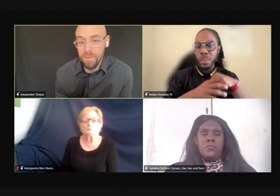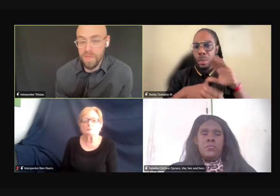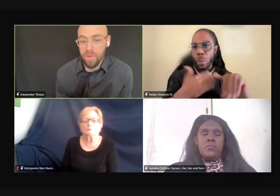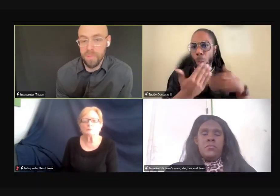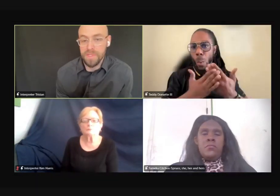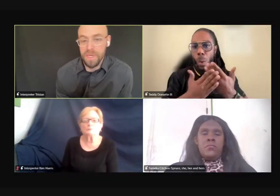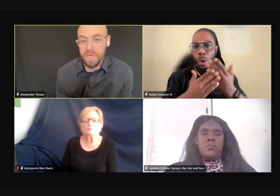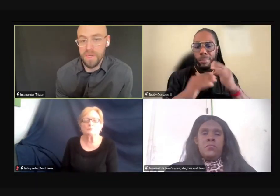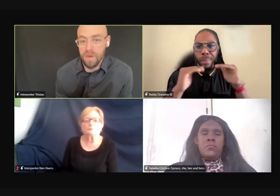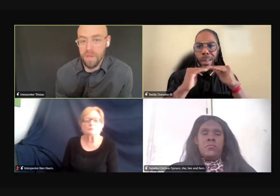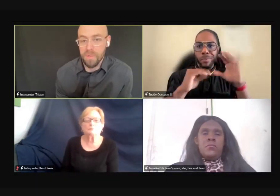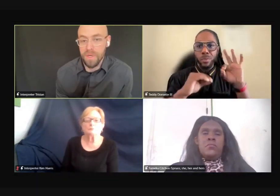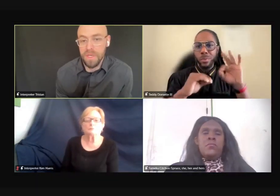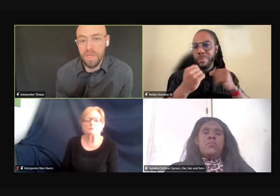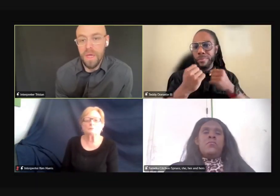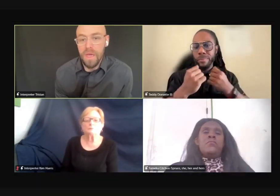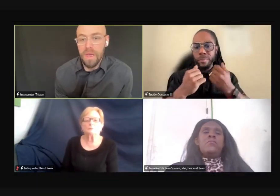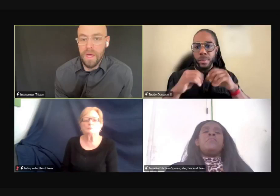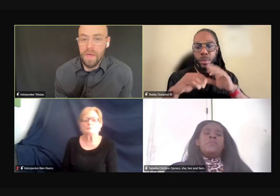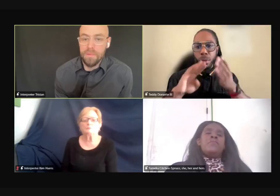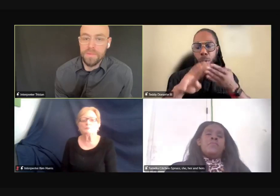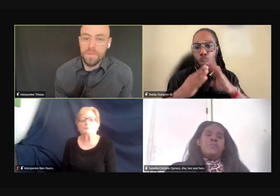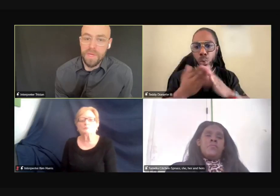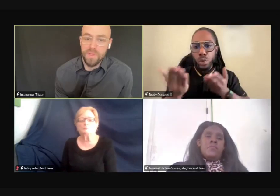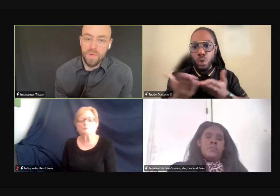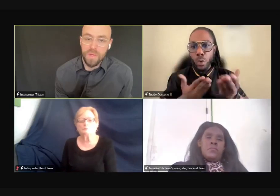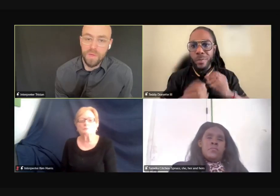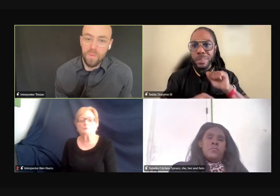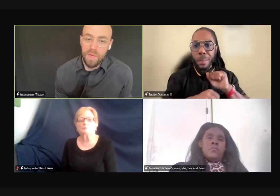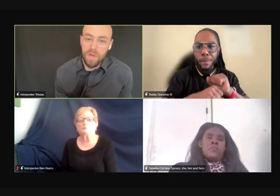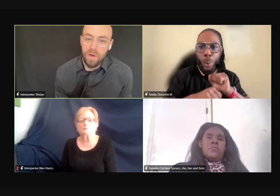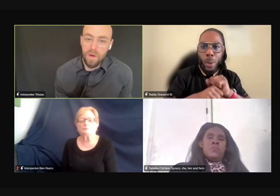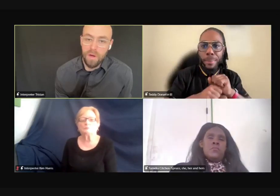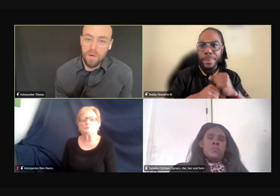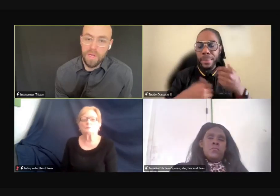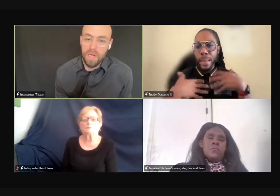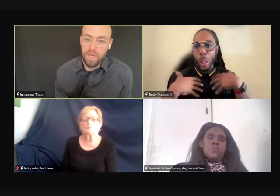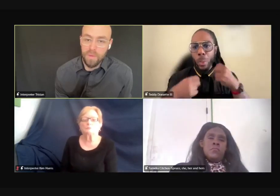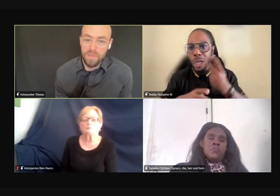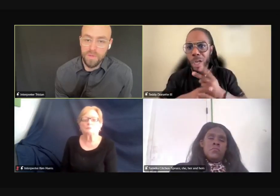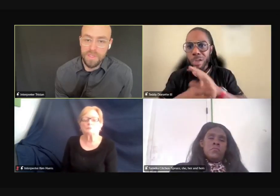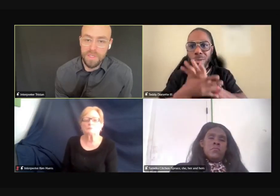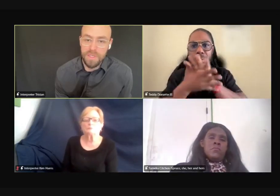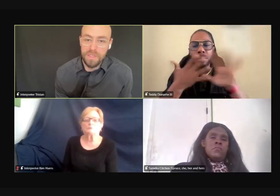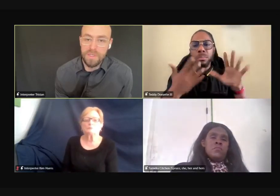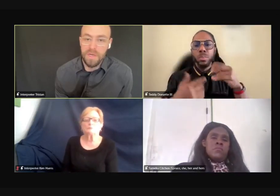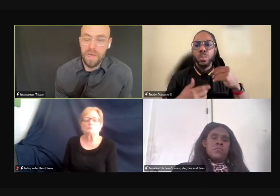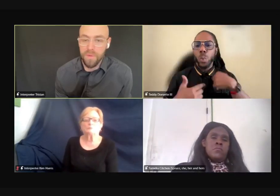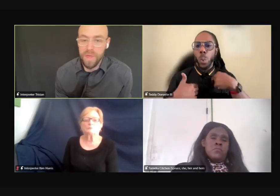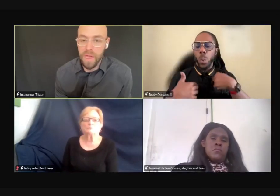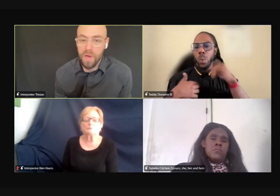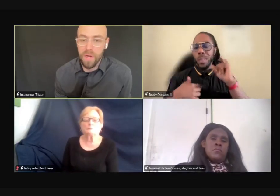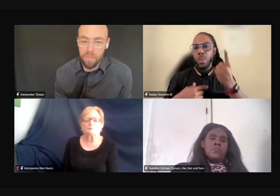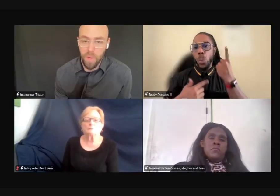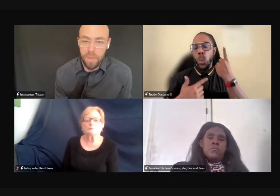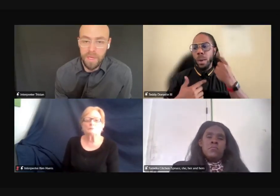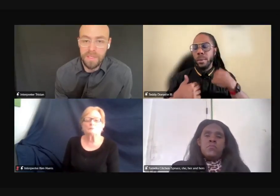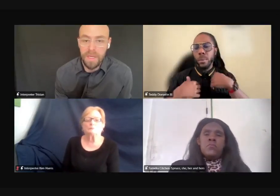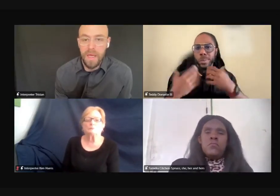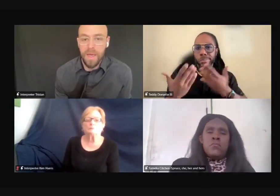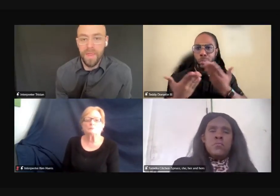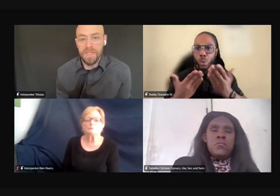voice being represented in our community, to make sure that we are getting equal services, health care,